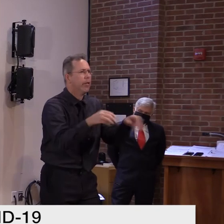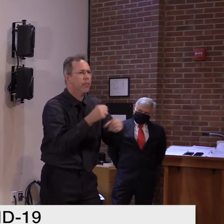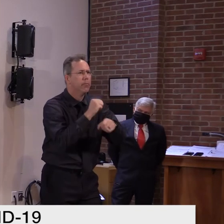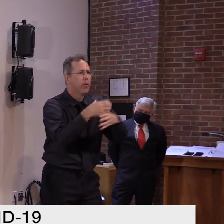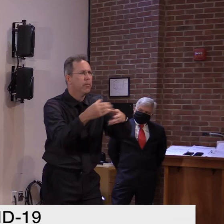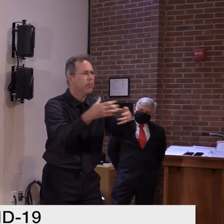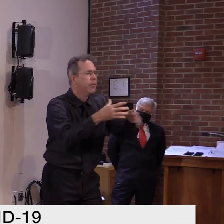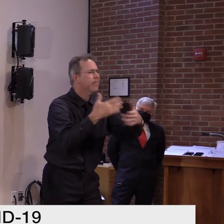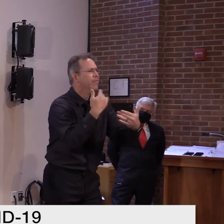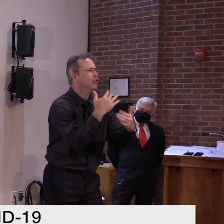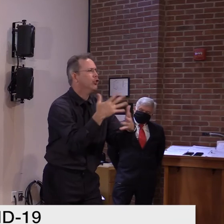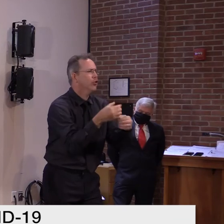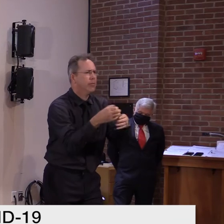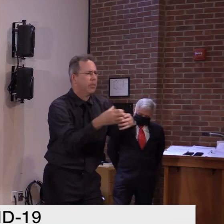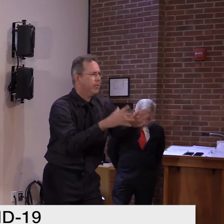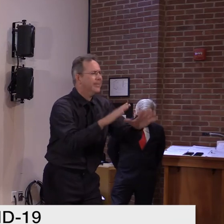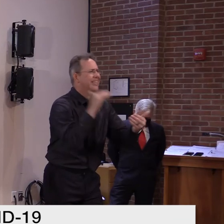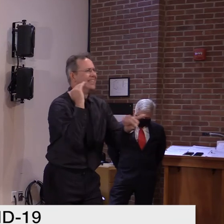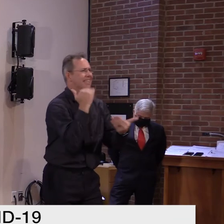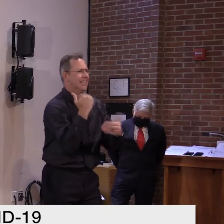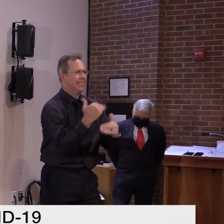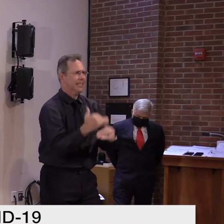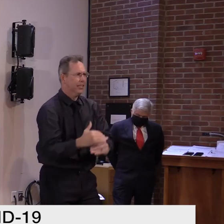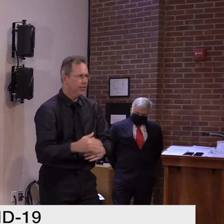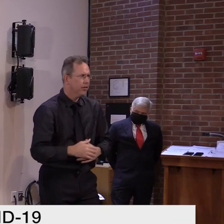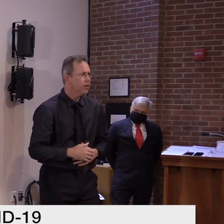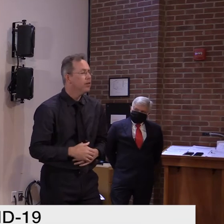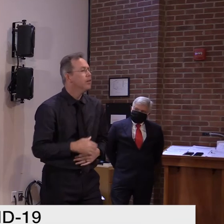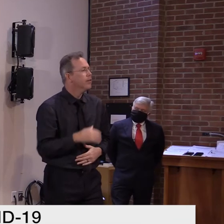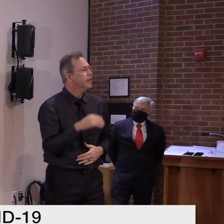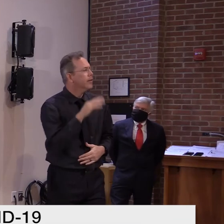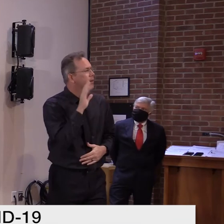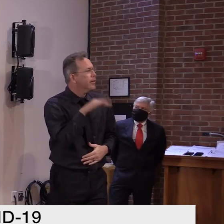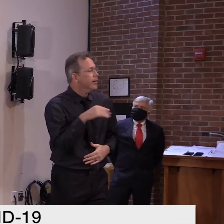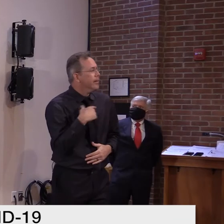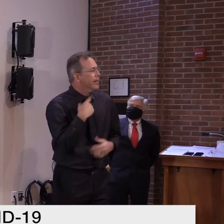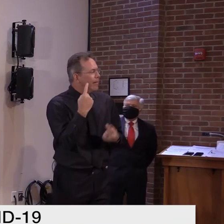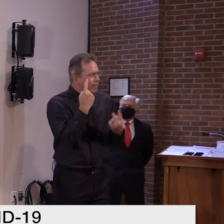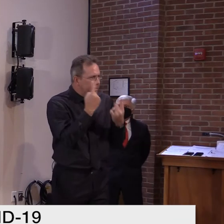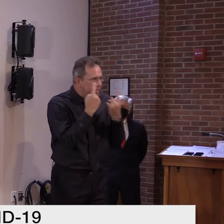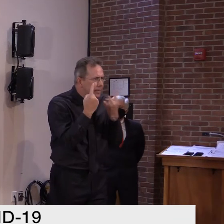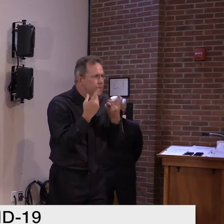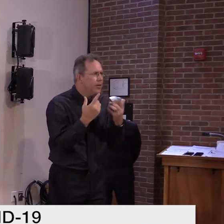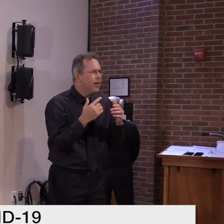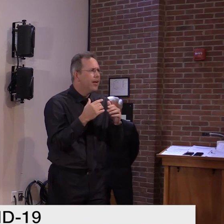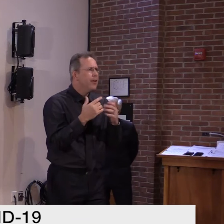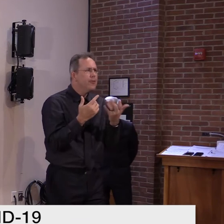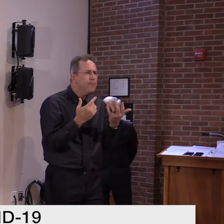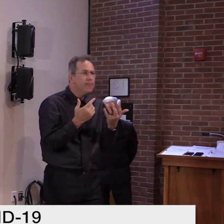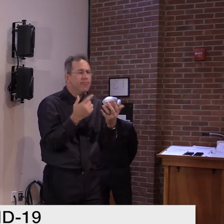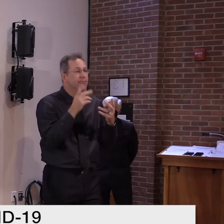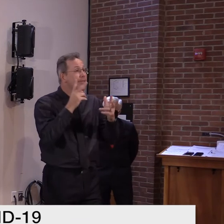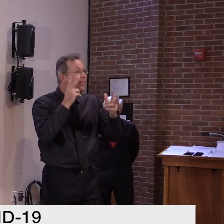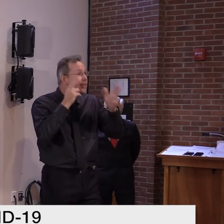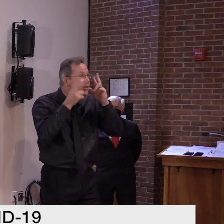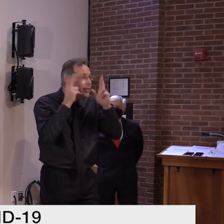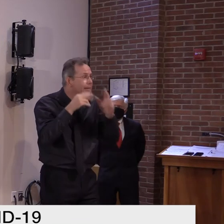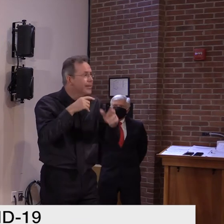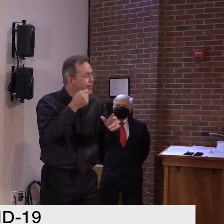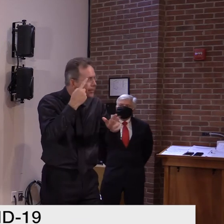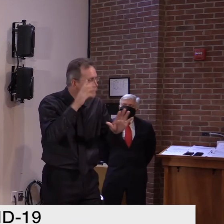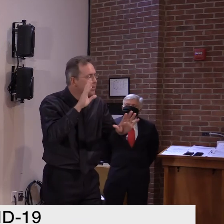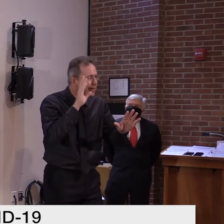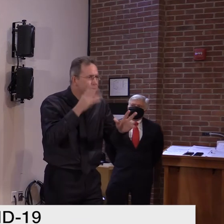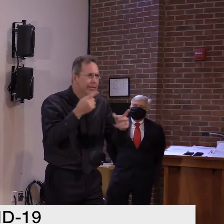So, um, obviously all of those are on the table. Uh, but this, at this point in time, we're just not seeing the spread as a result